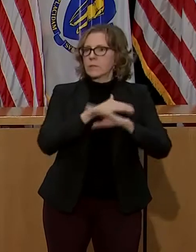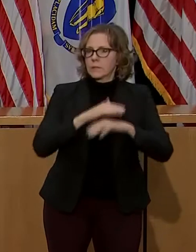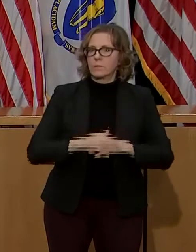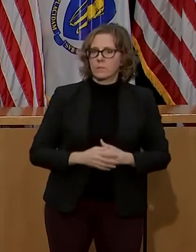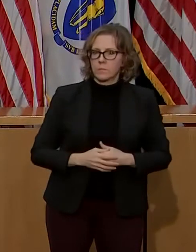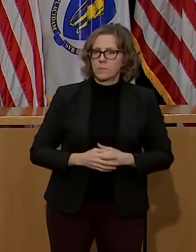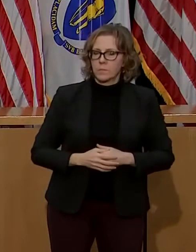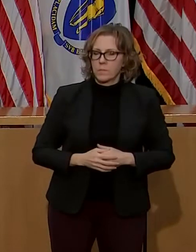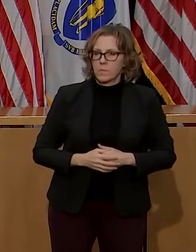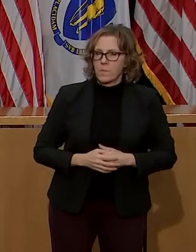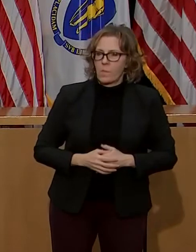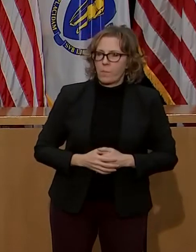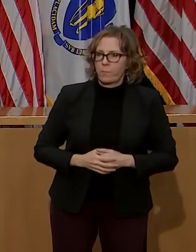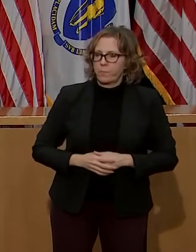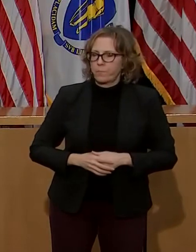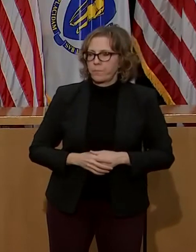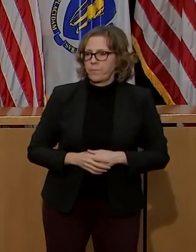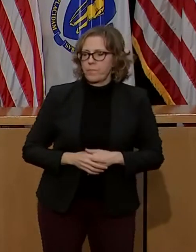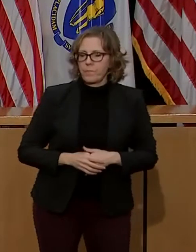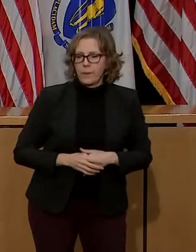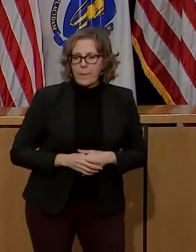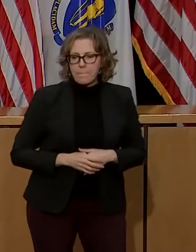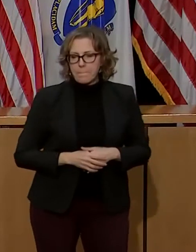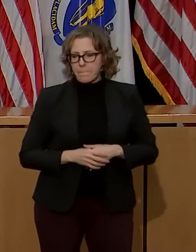Massachusetts, our mass vaccination sites.